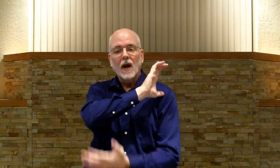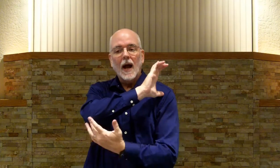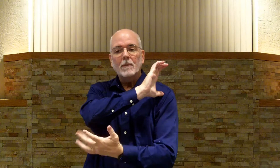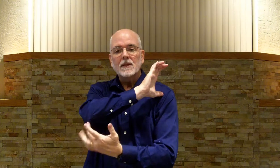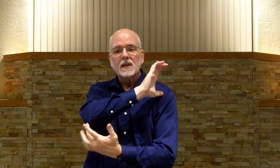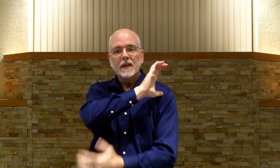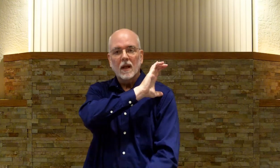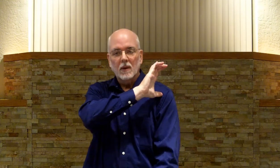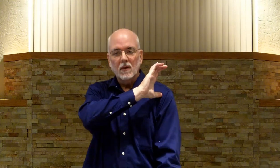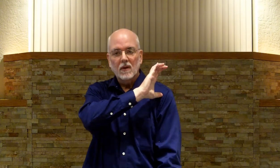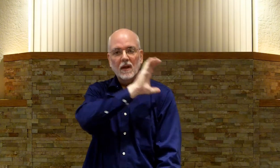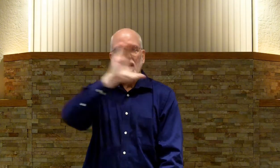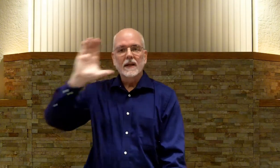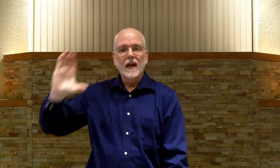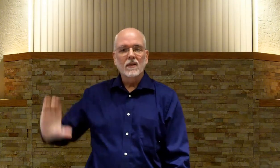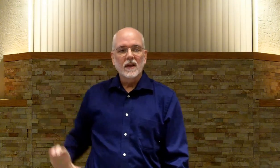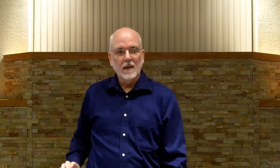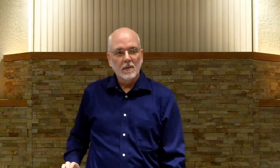opposite the elbow. Down to the hip.